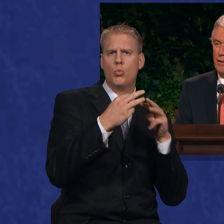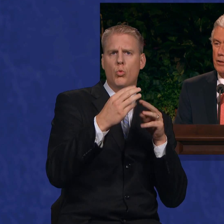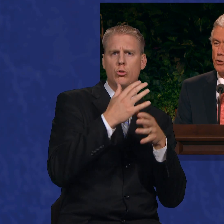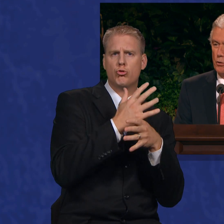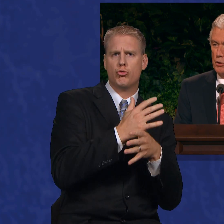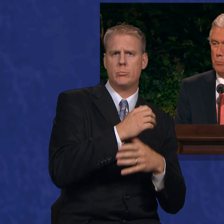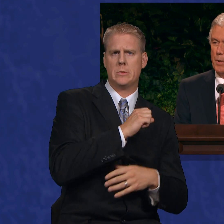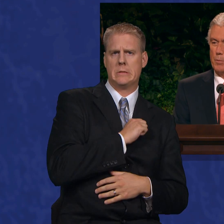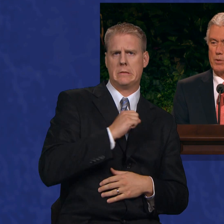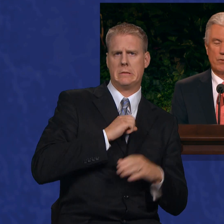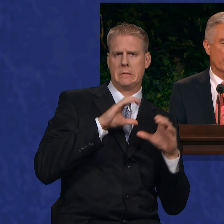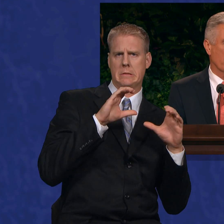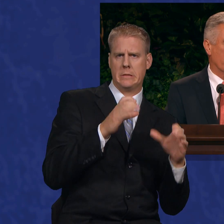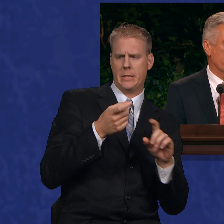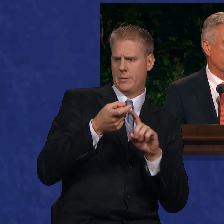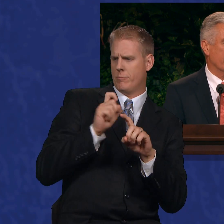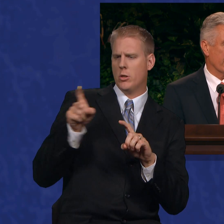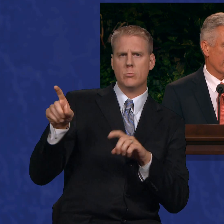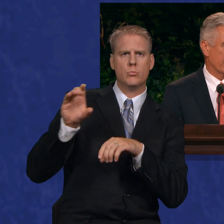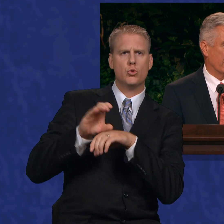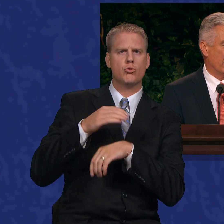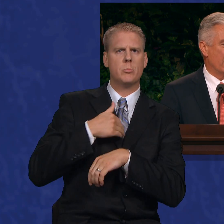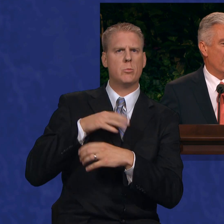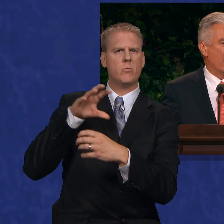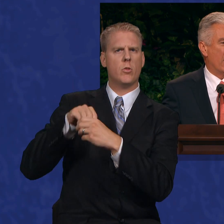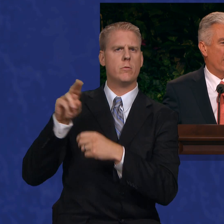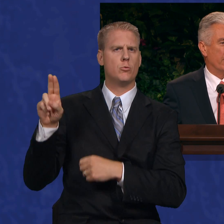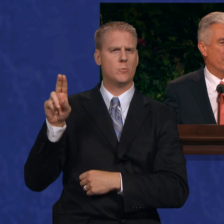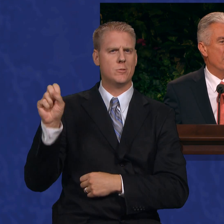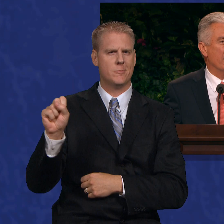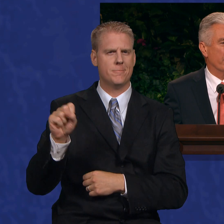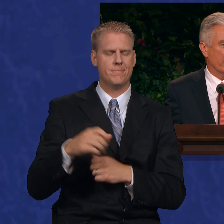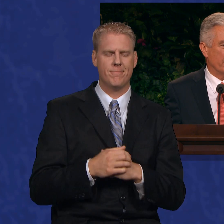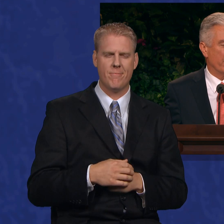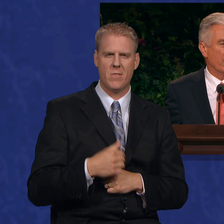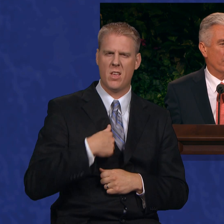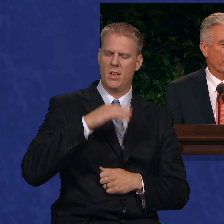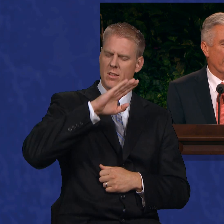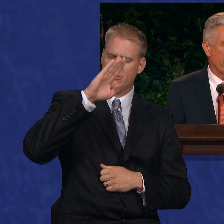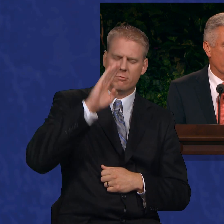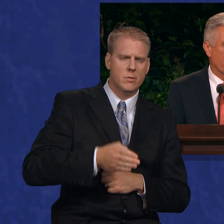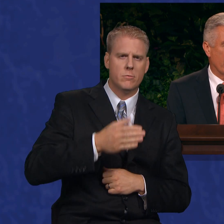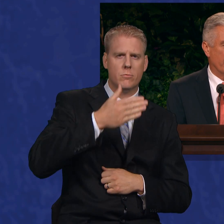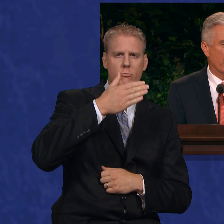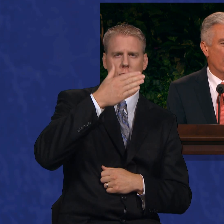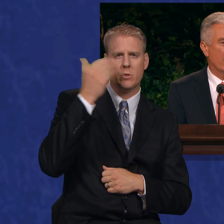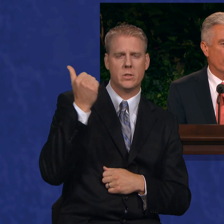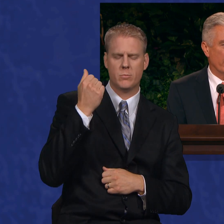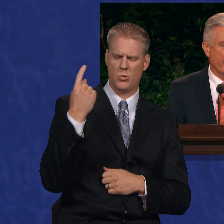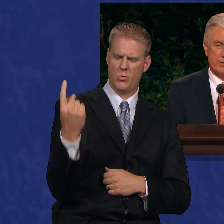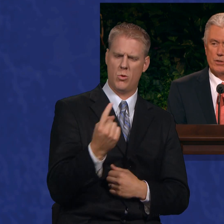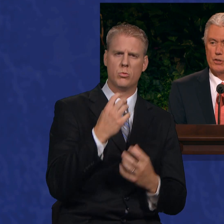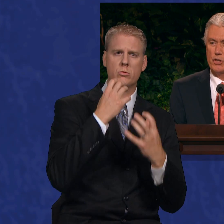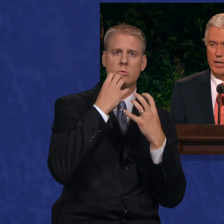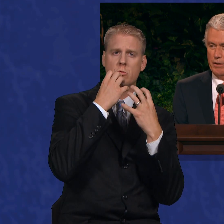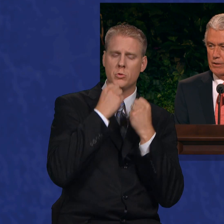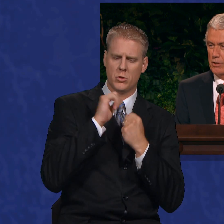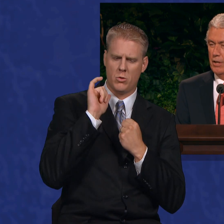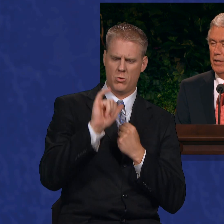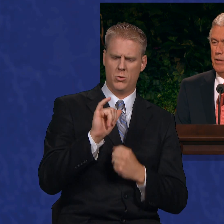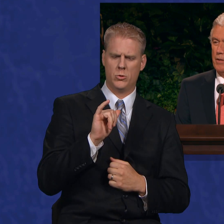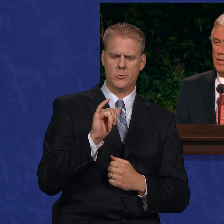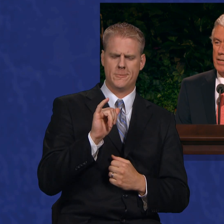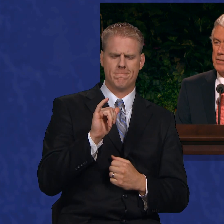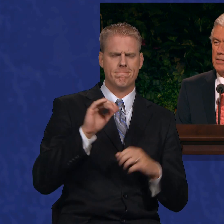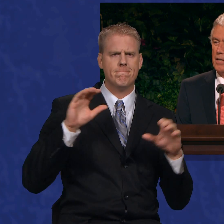caring Church members from the United States. I will never forget and I will always cherish